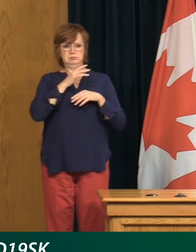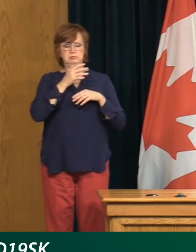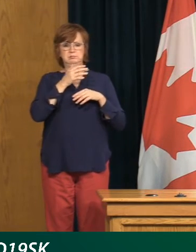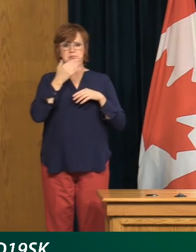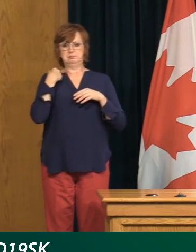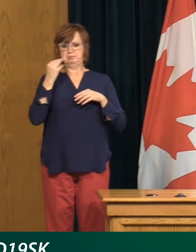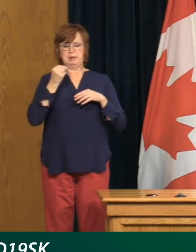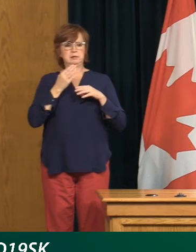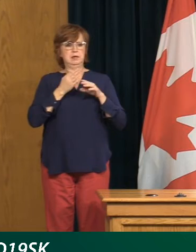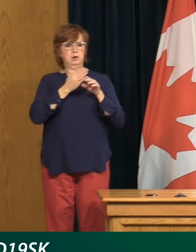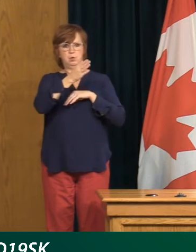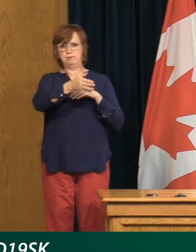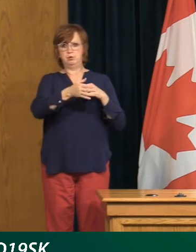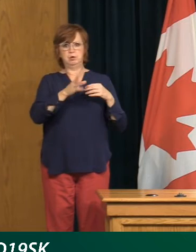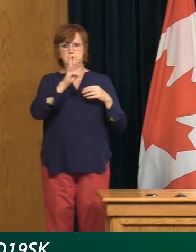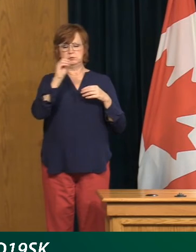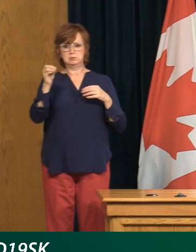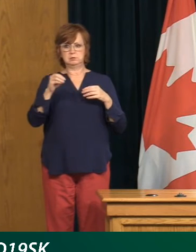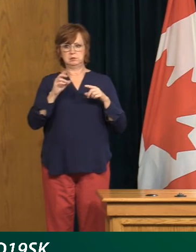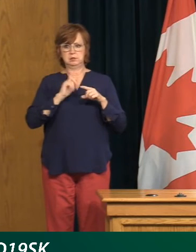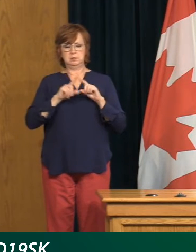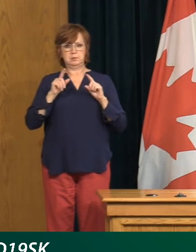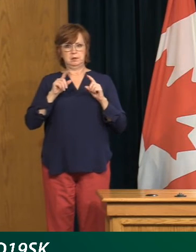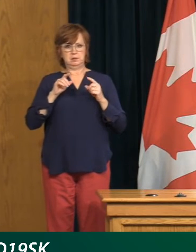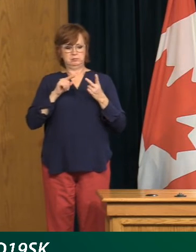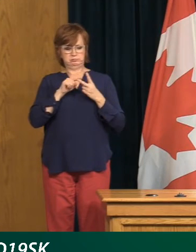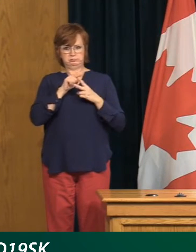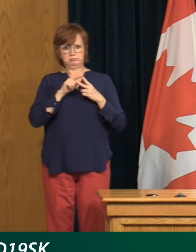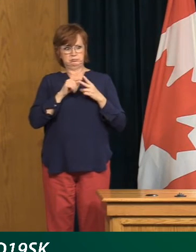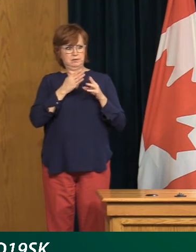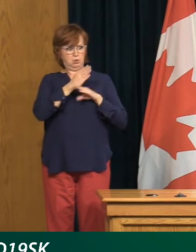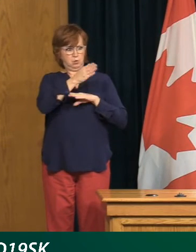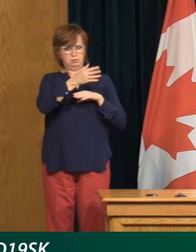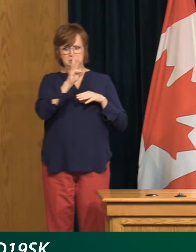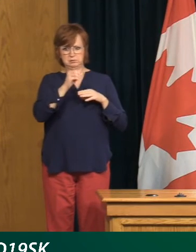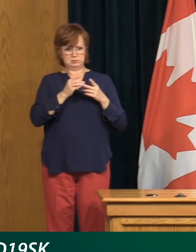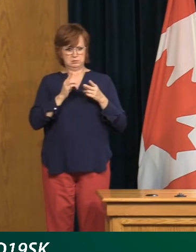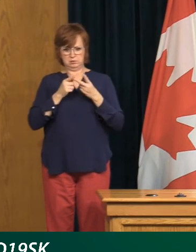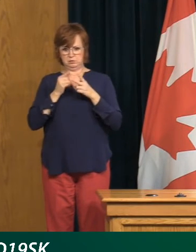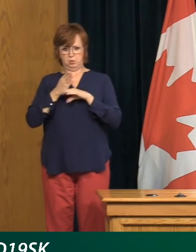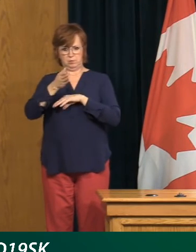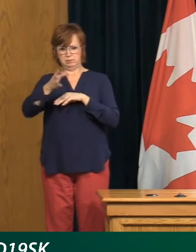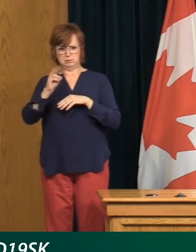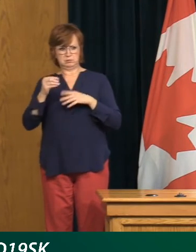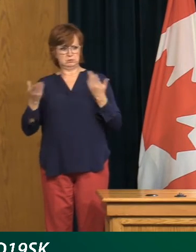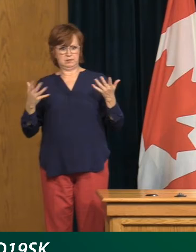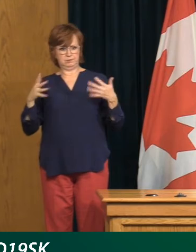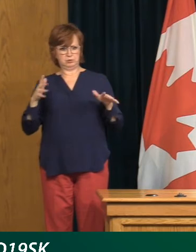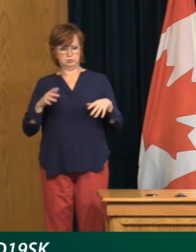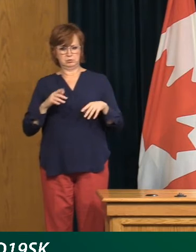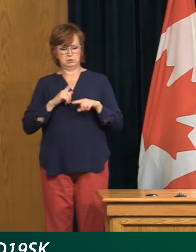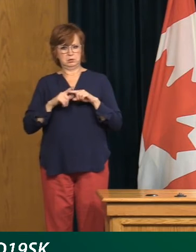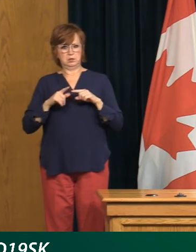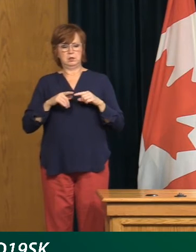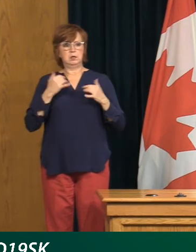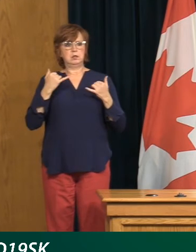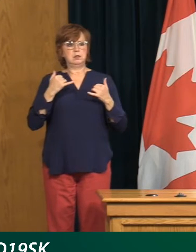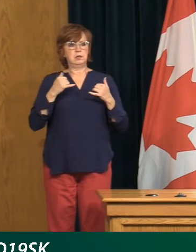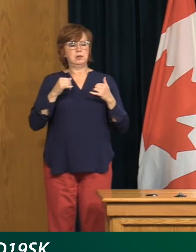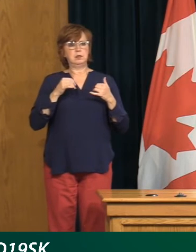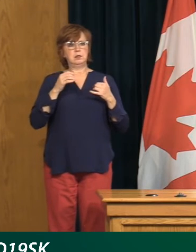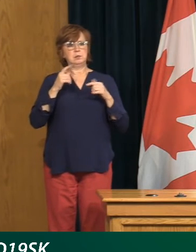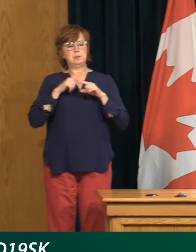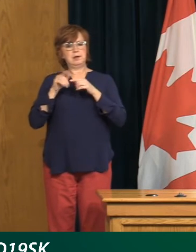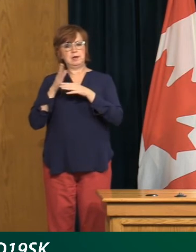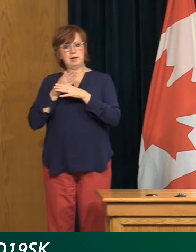why won't you put in place any new measures to help curb the spread of COVID in this province? So our average case per 100,000 right now is